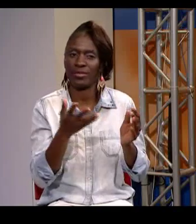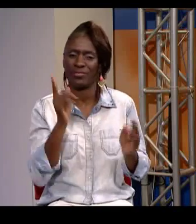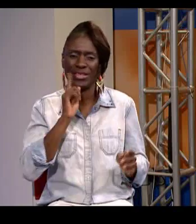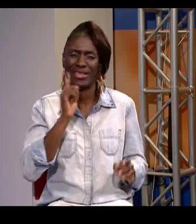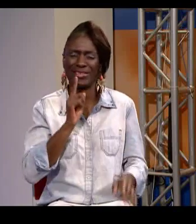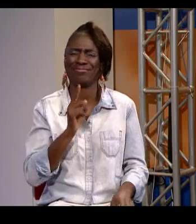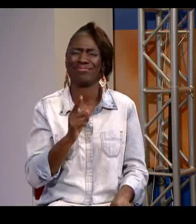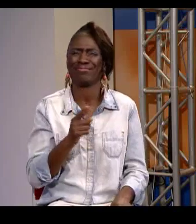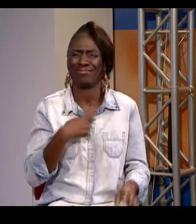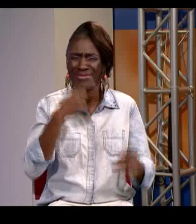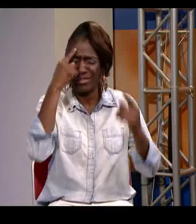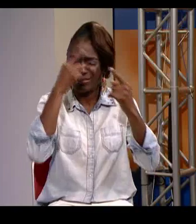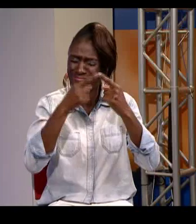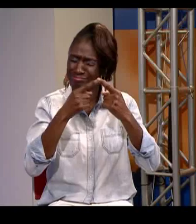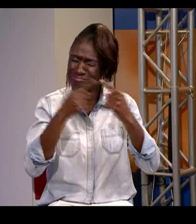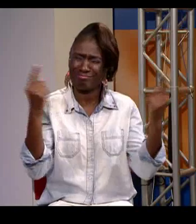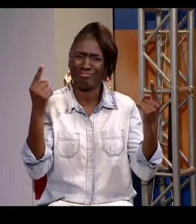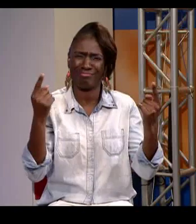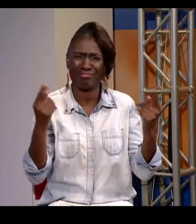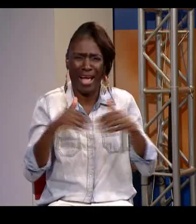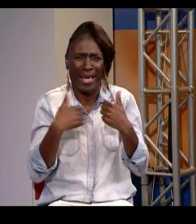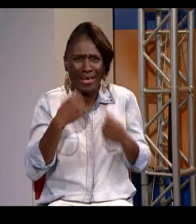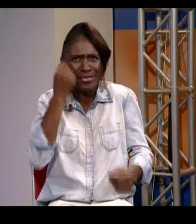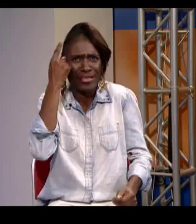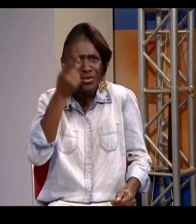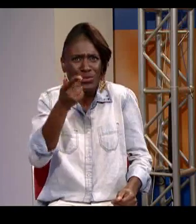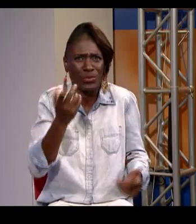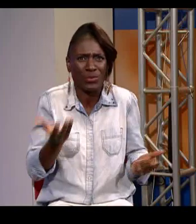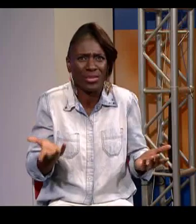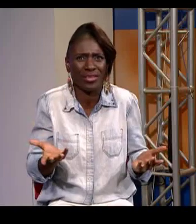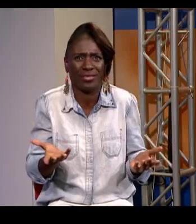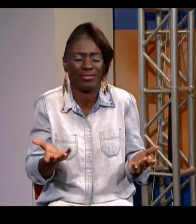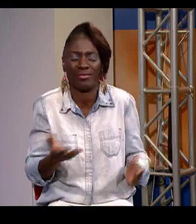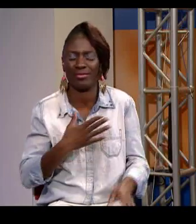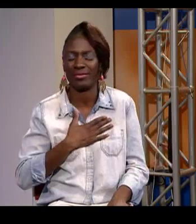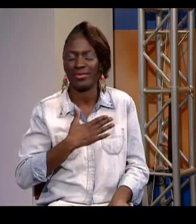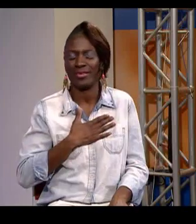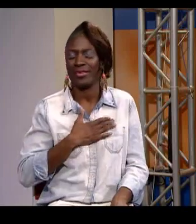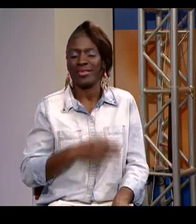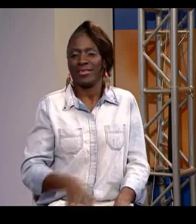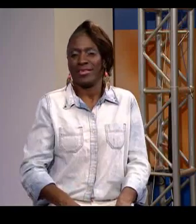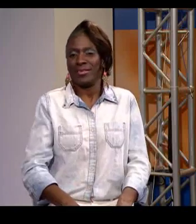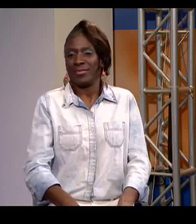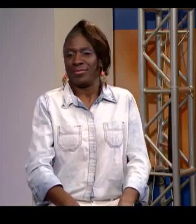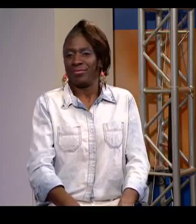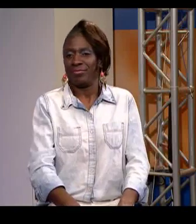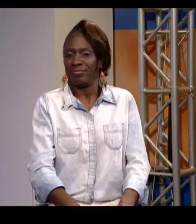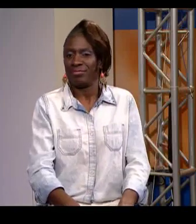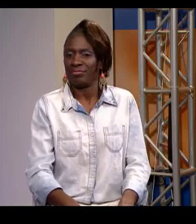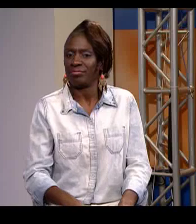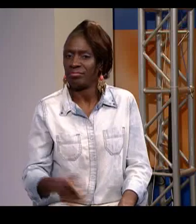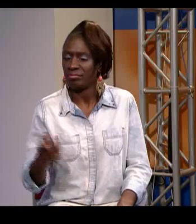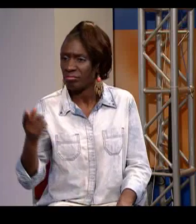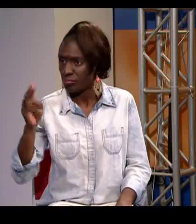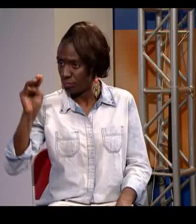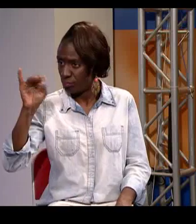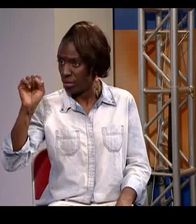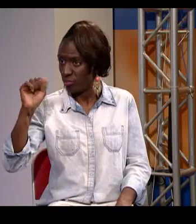interpreters. They're not going to have an unqualified interpreter there, and really they shouldn't have an unqualified interpreter anywhere. How do you communicate with an unqualified interpreter?